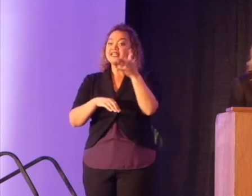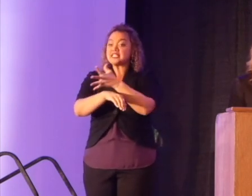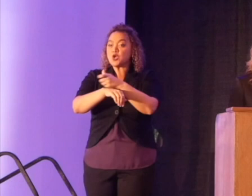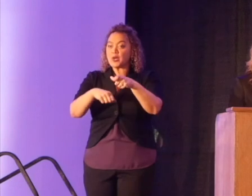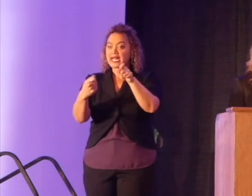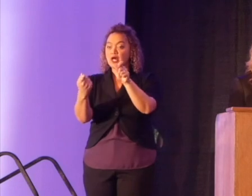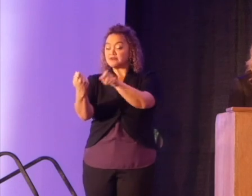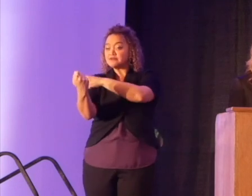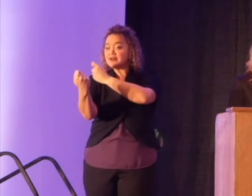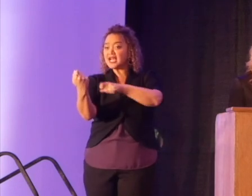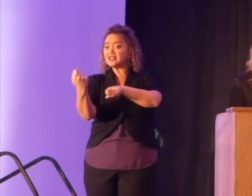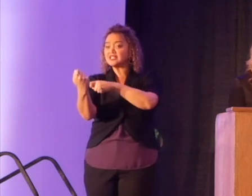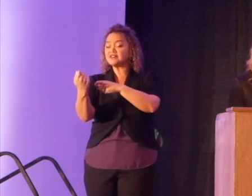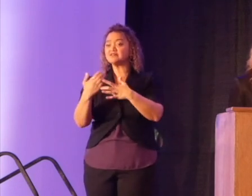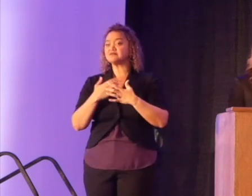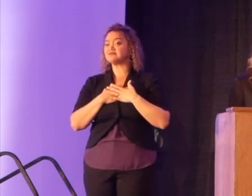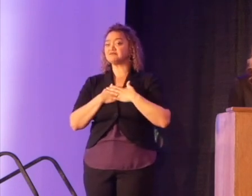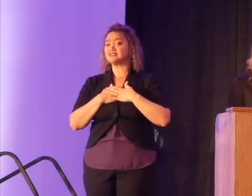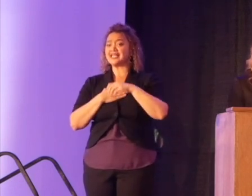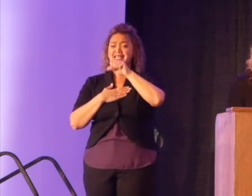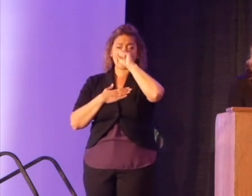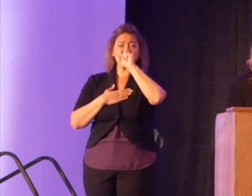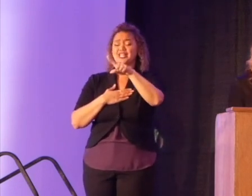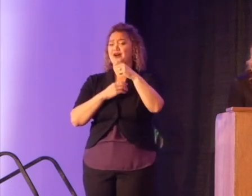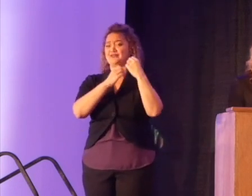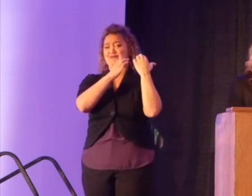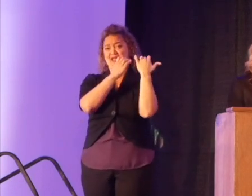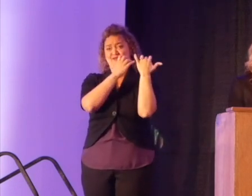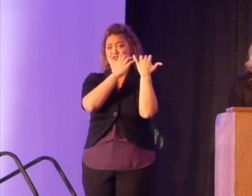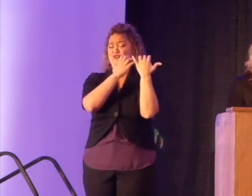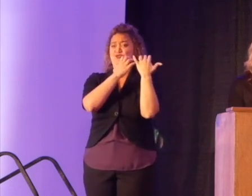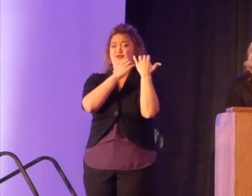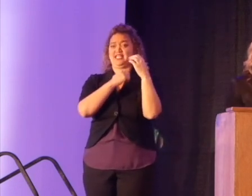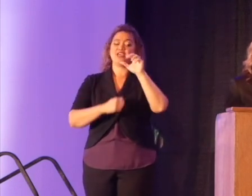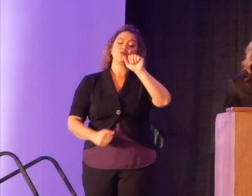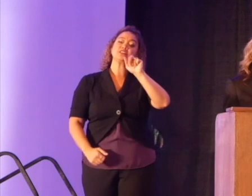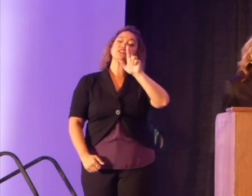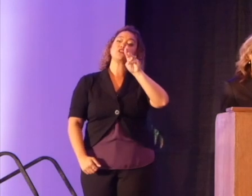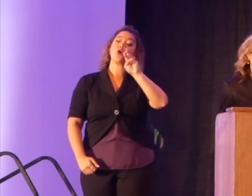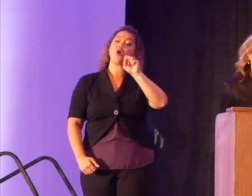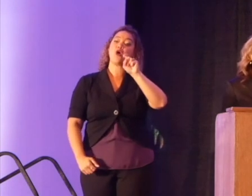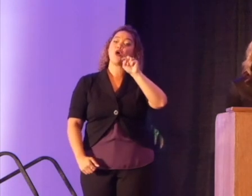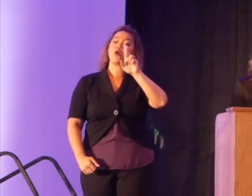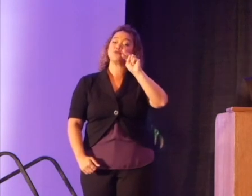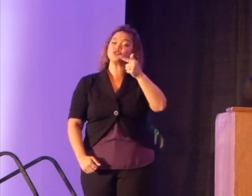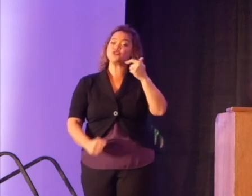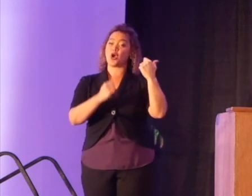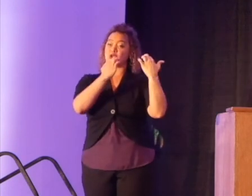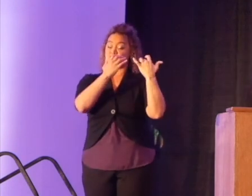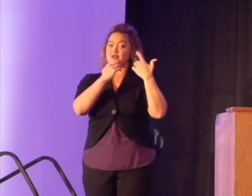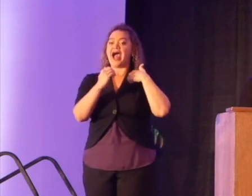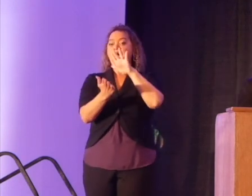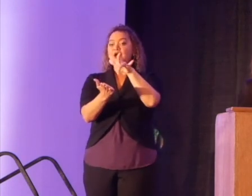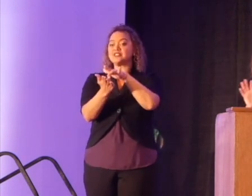violins and I love that old nickel flute and Armstrong flute. As a middle child of